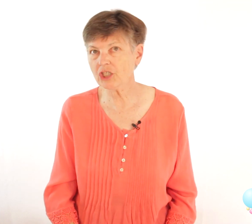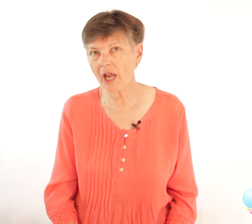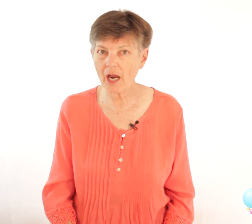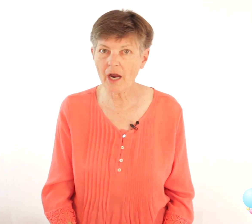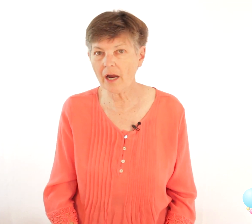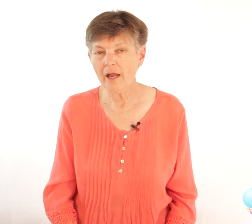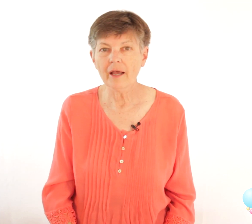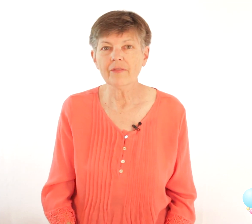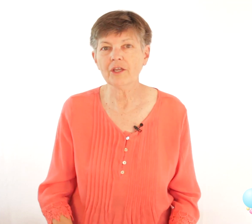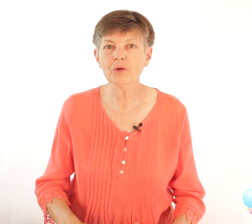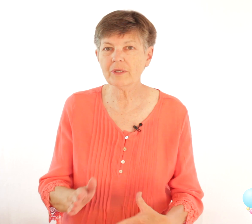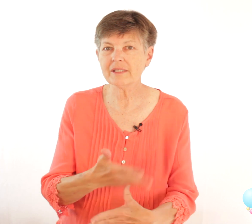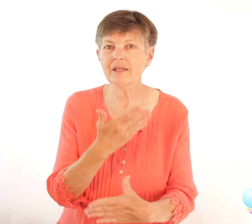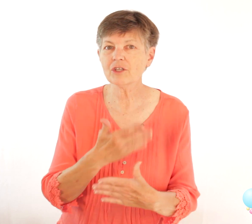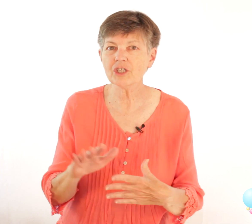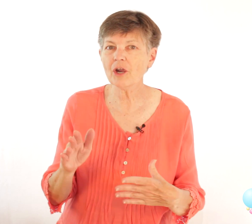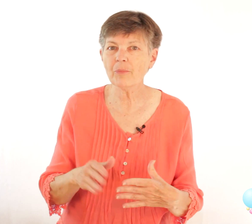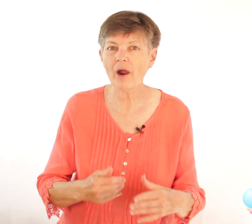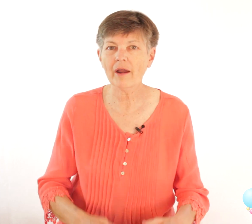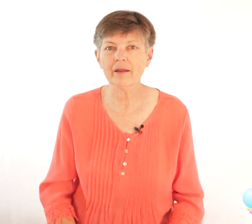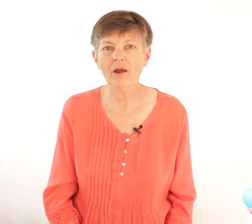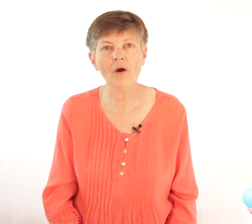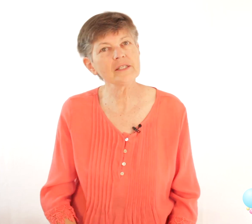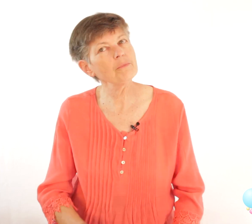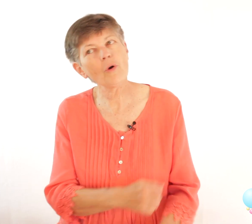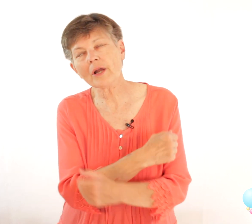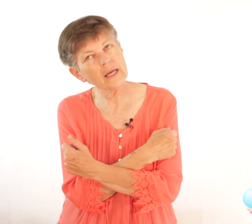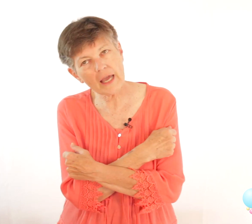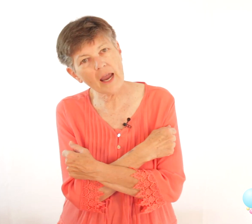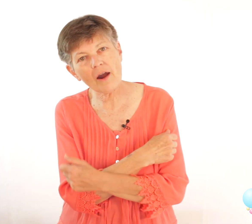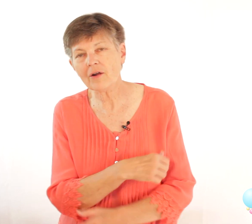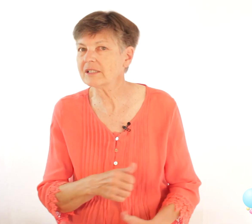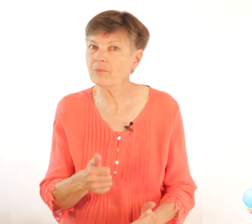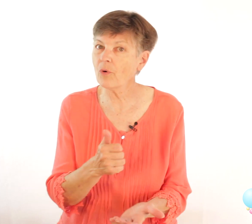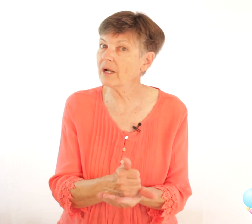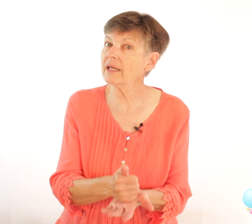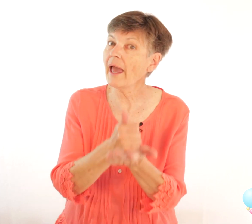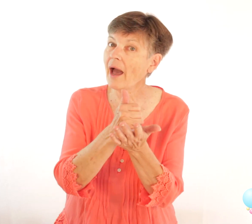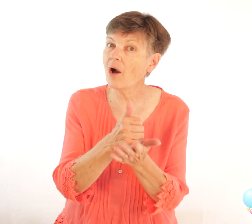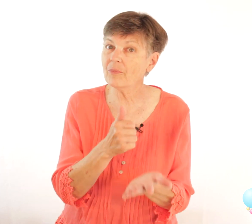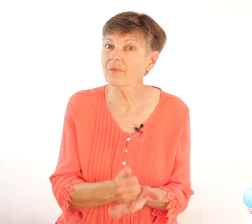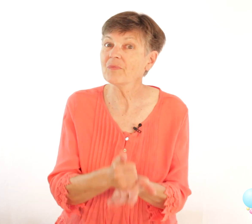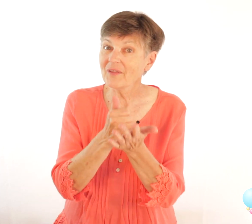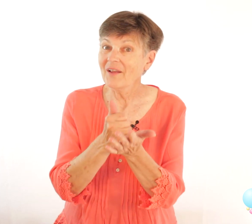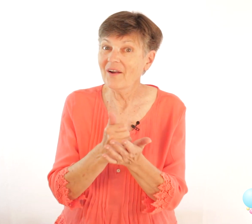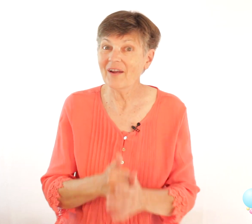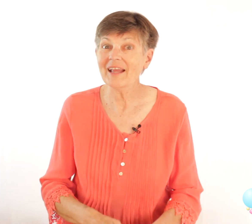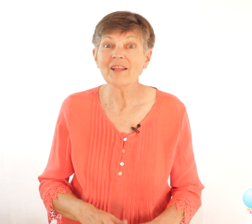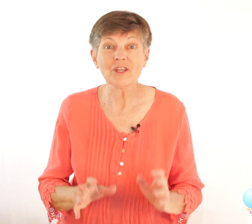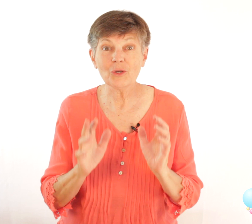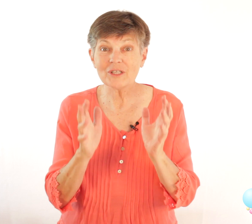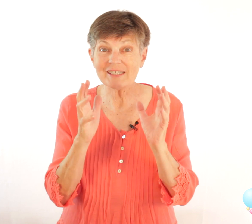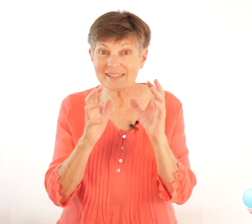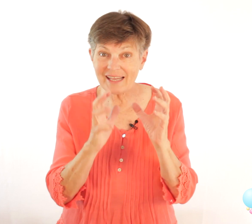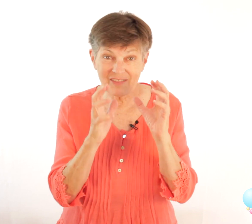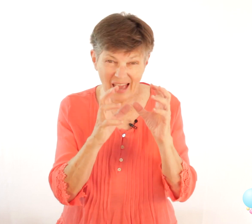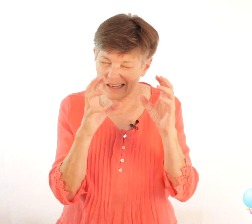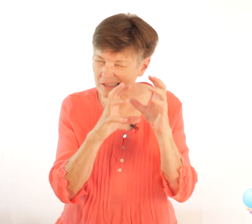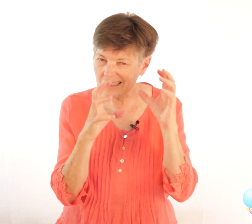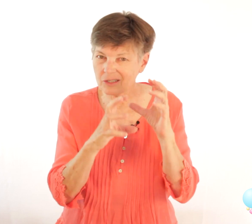share then you would sing the share part no it's important to care it's important to help all right and you would just sing that little